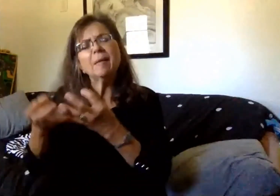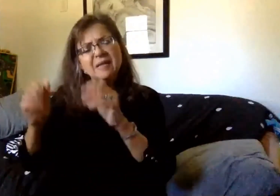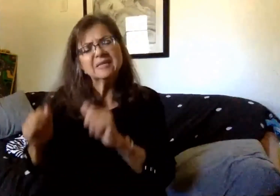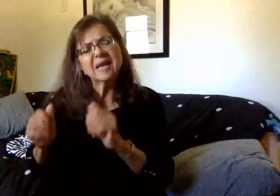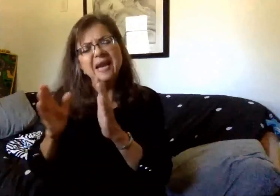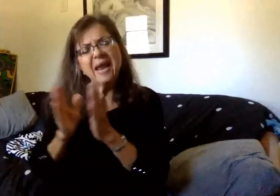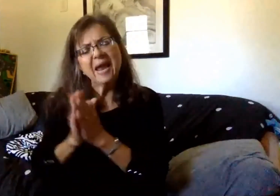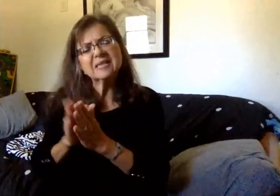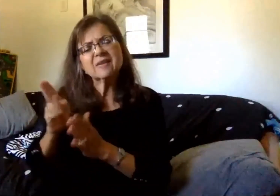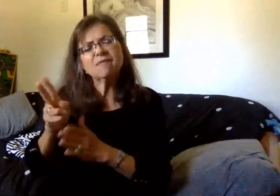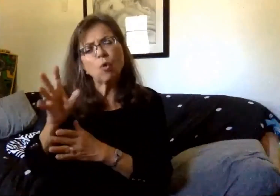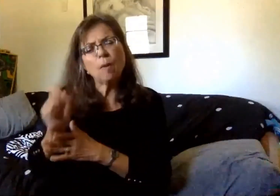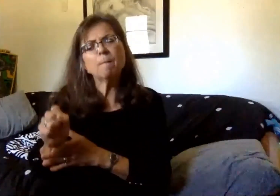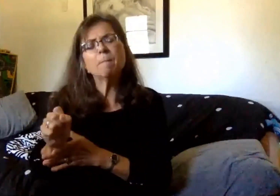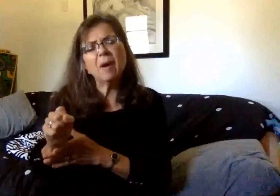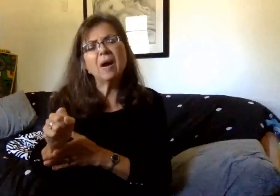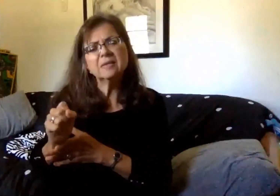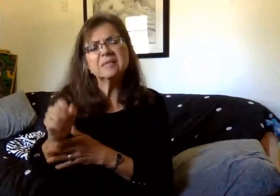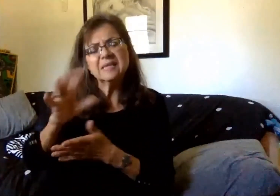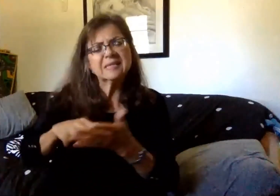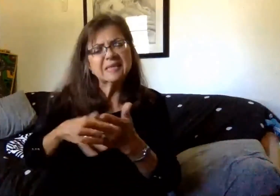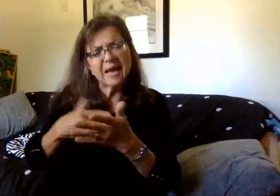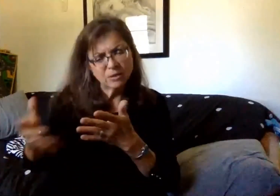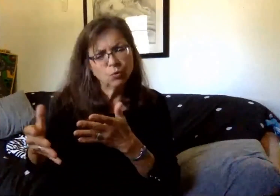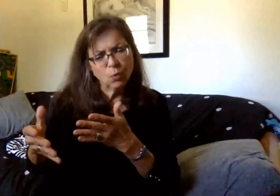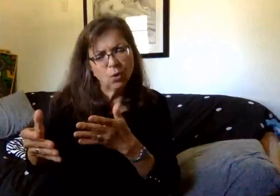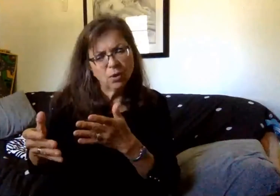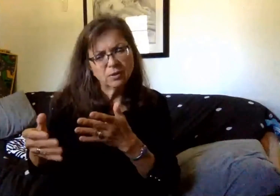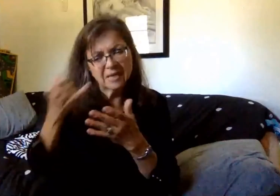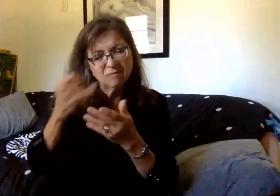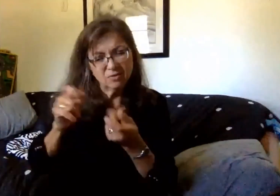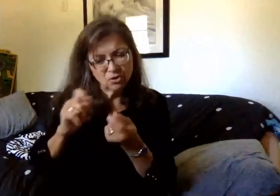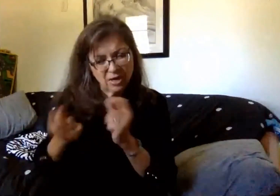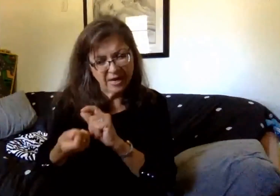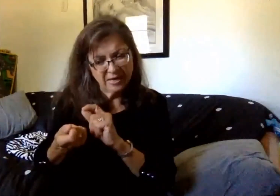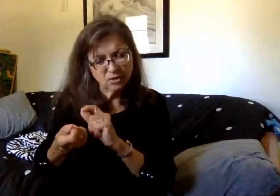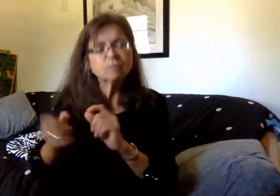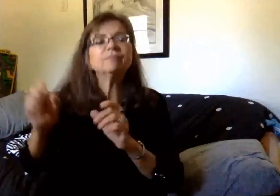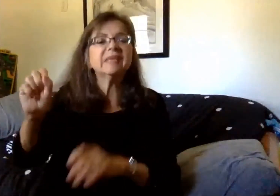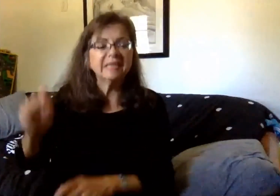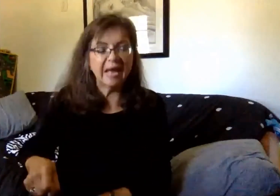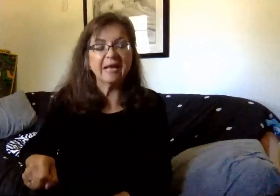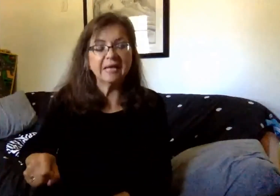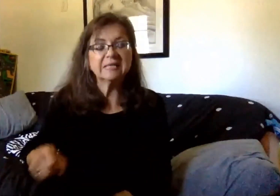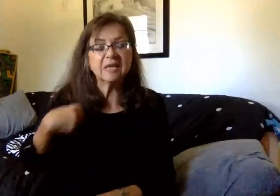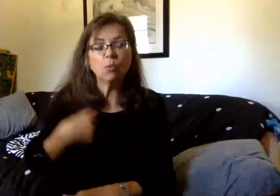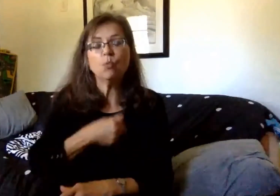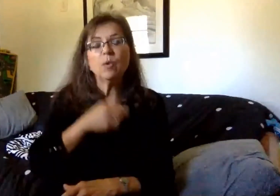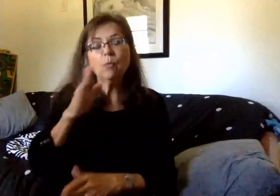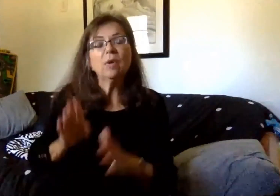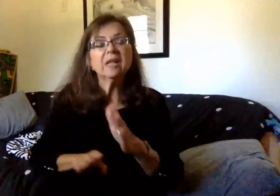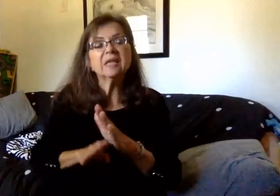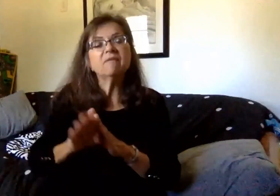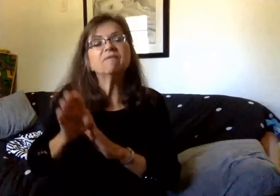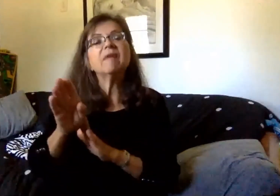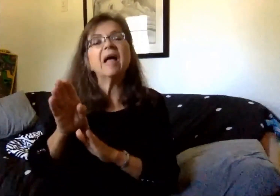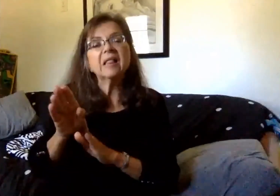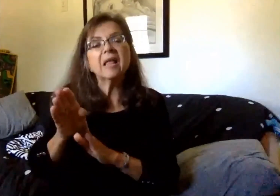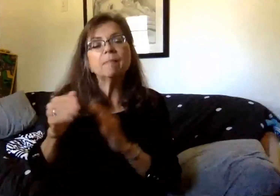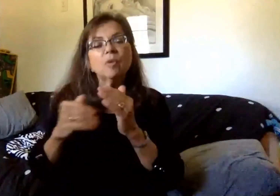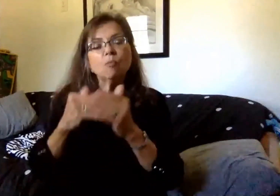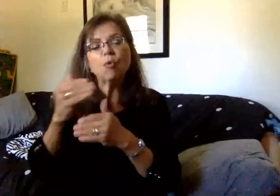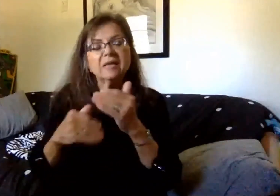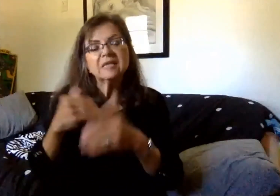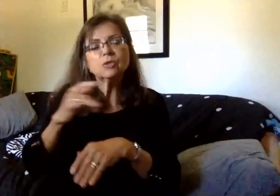in October if change into hybrid or full in-person instruction? Yes, we will be developing a survey or process in early